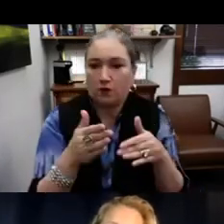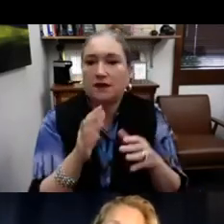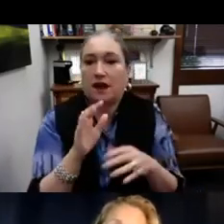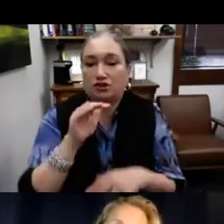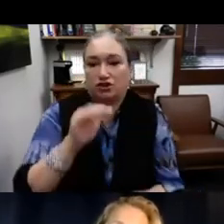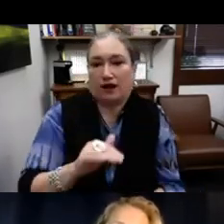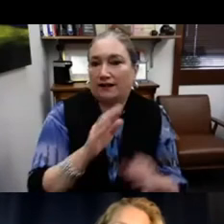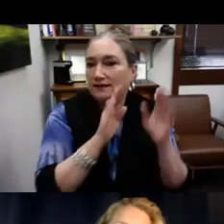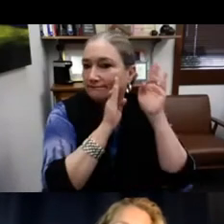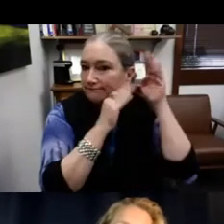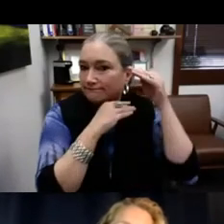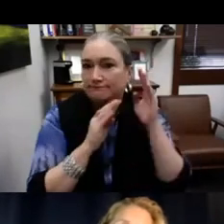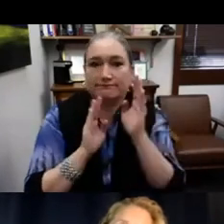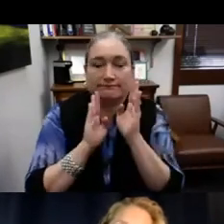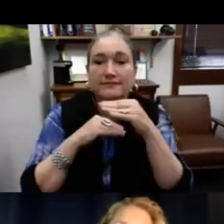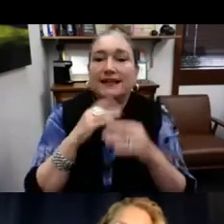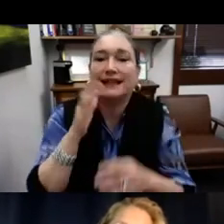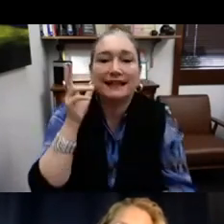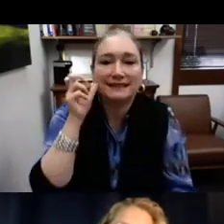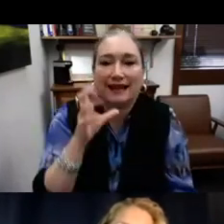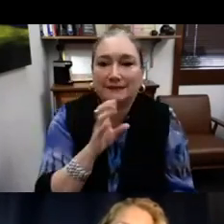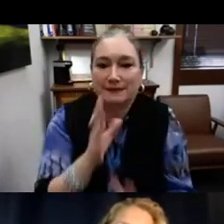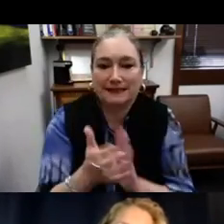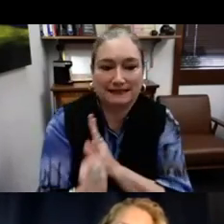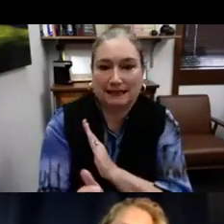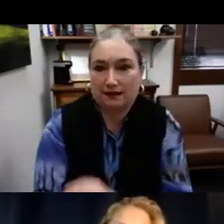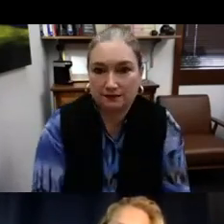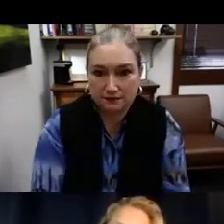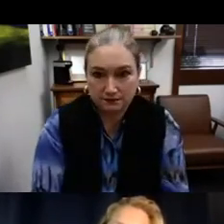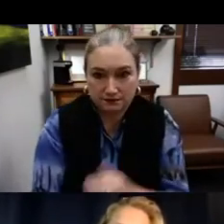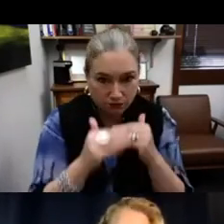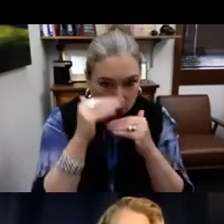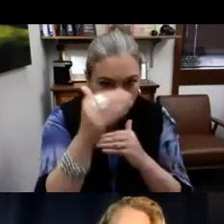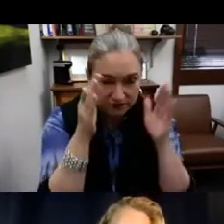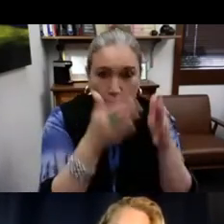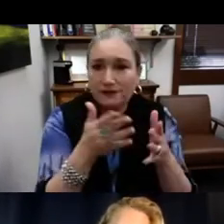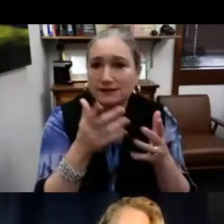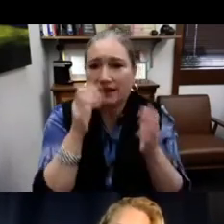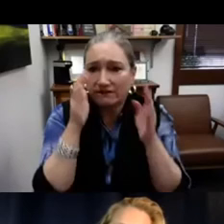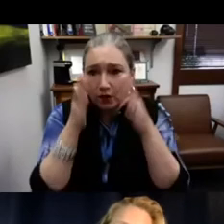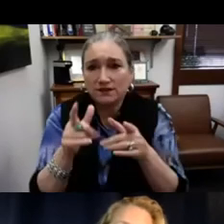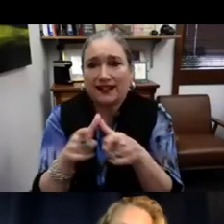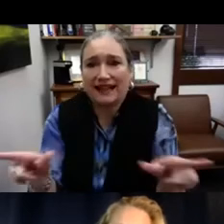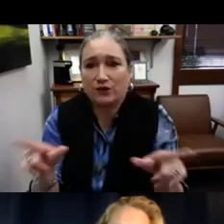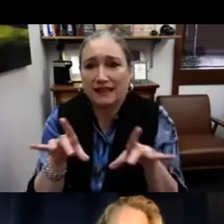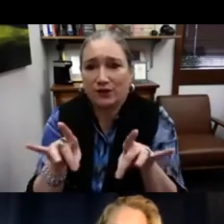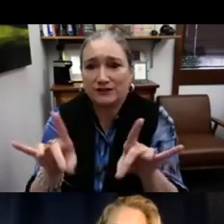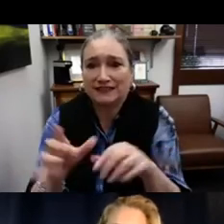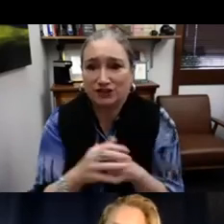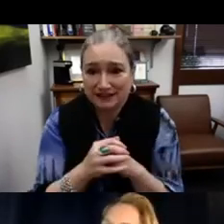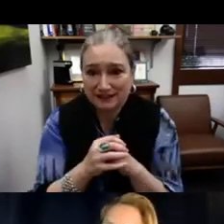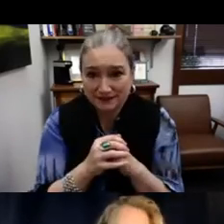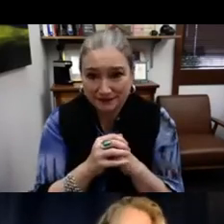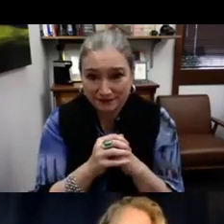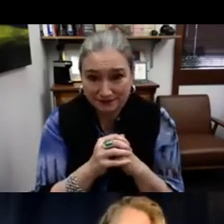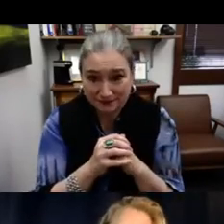The third is hyper focus on deaf children's listening and speaking skills. Too much focus.